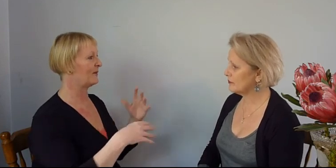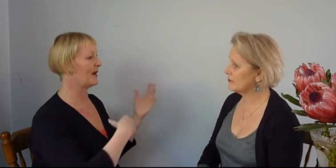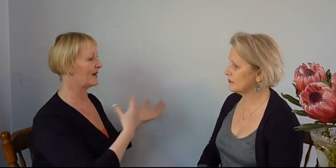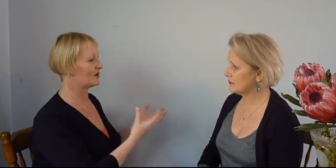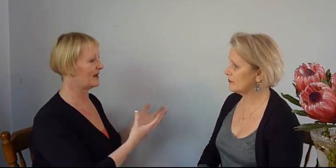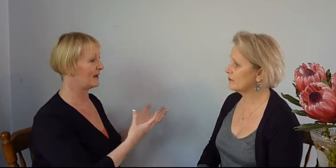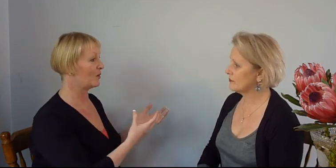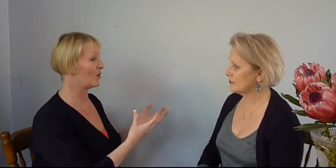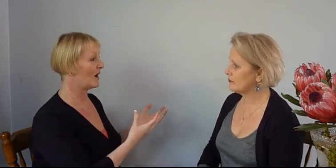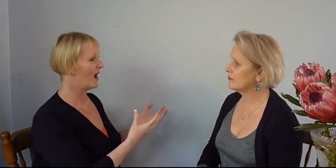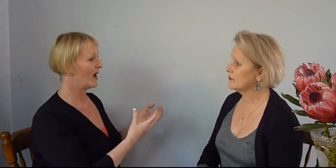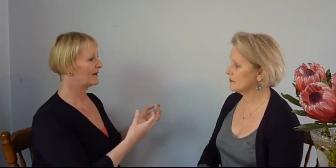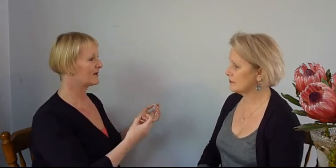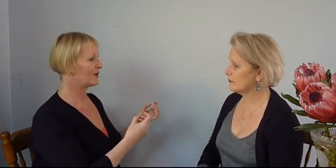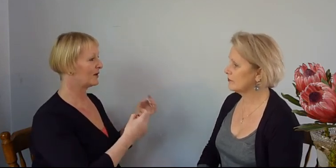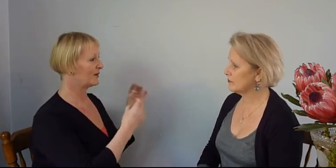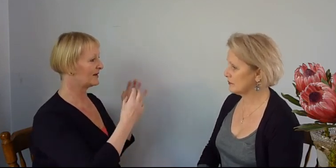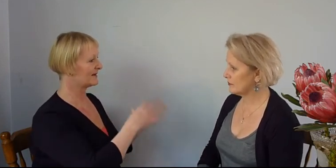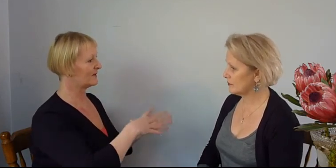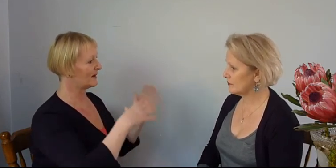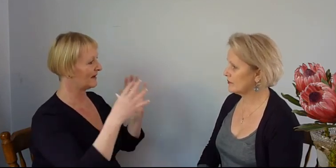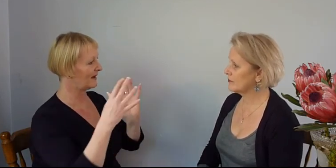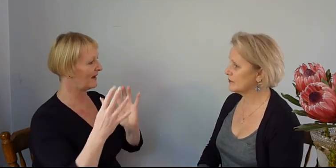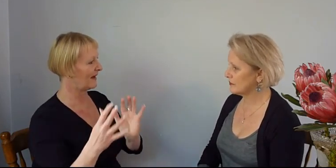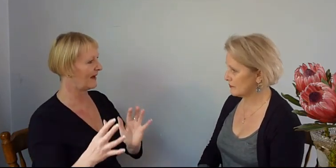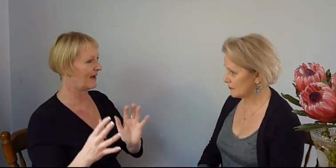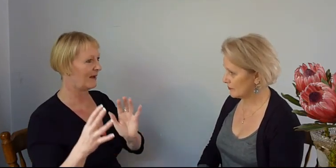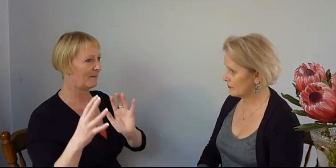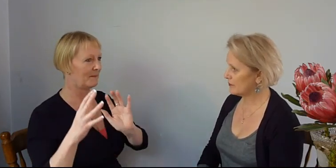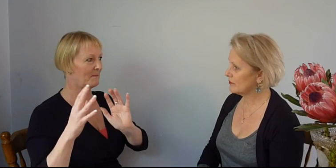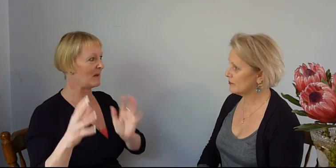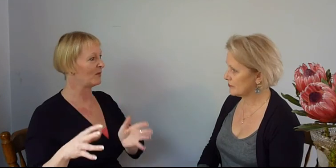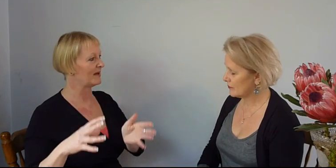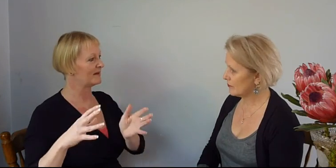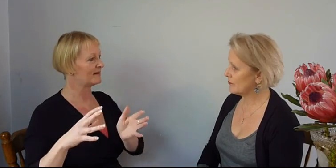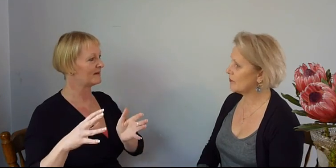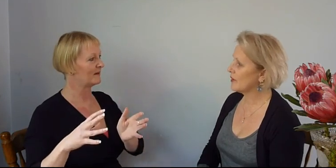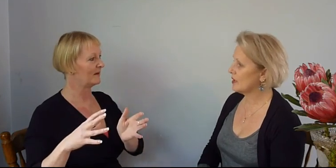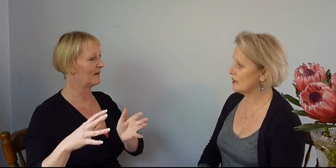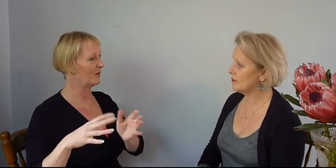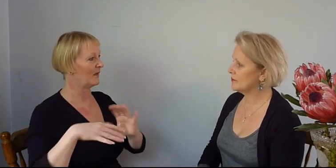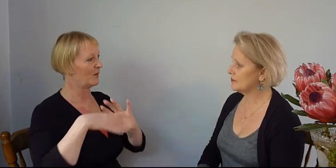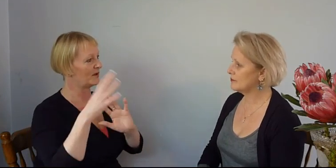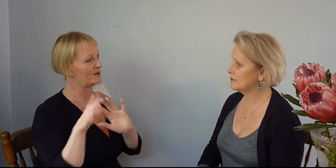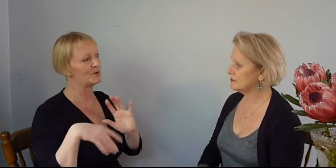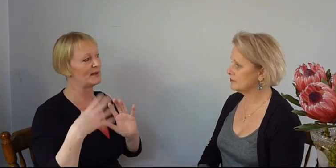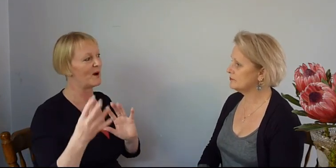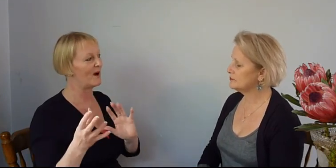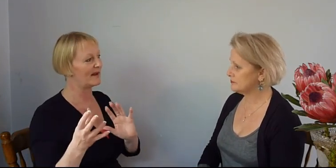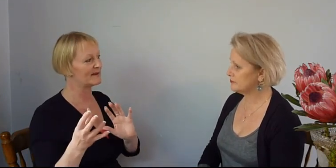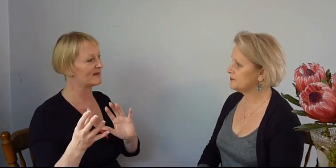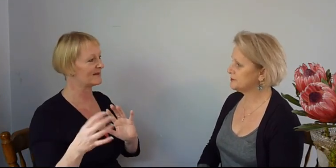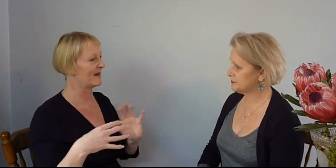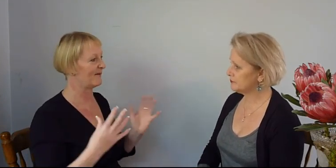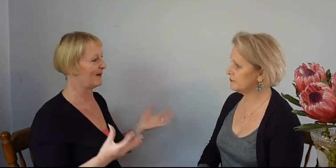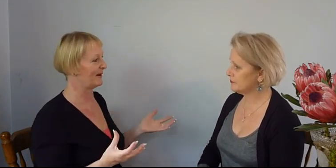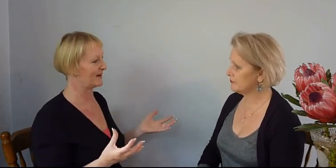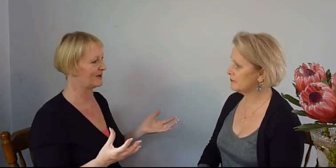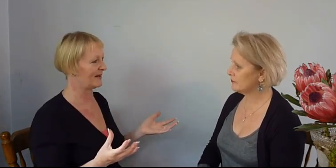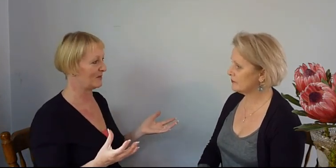reaction anymore and so the similar memories that were to do with heights doesn't have that reaction anymore